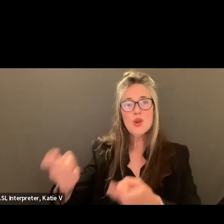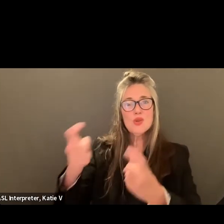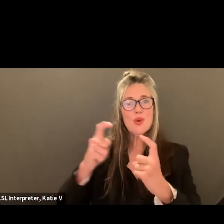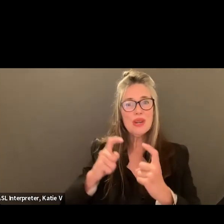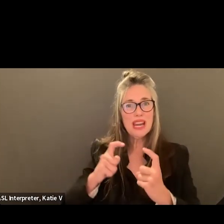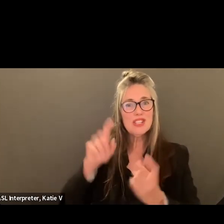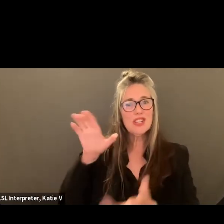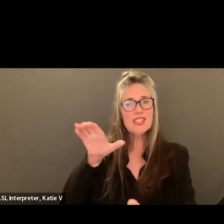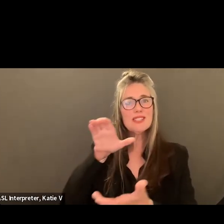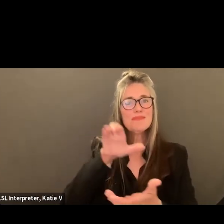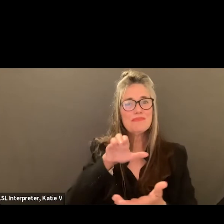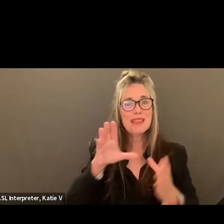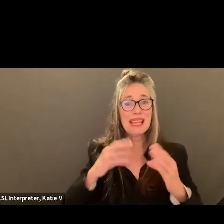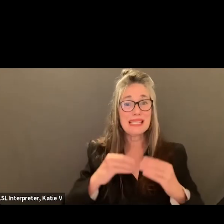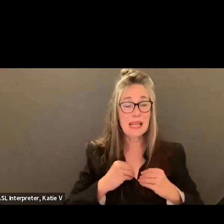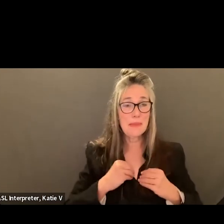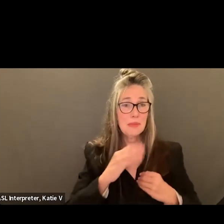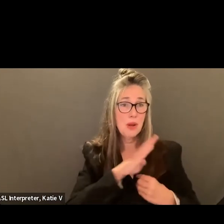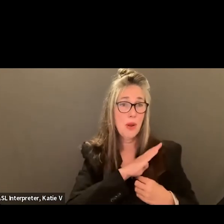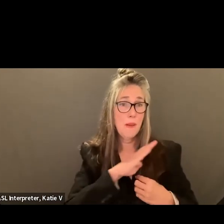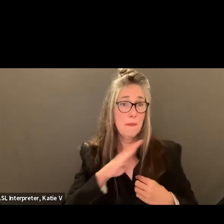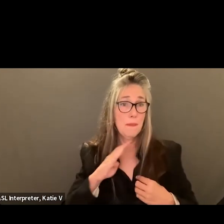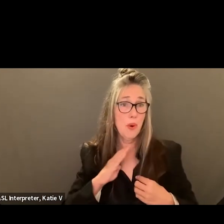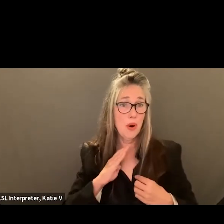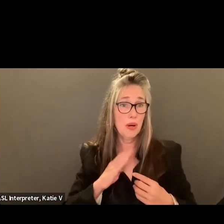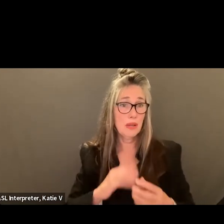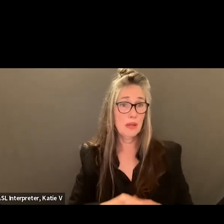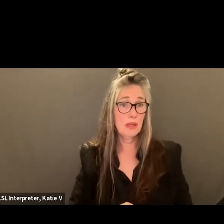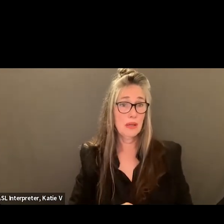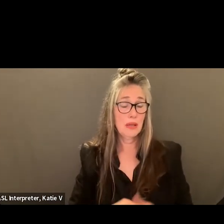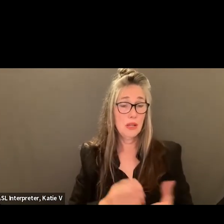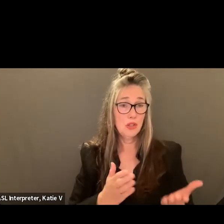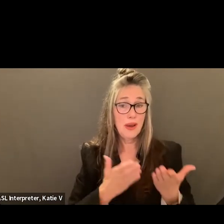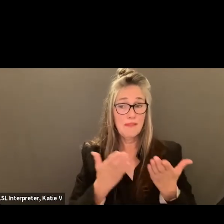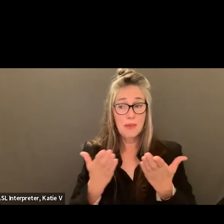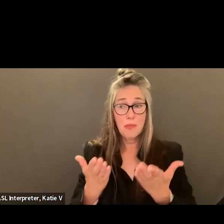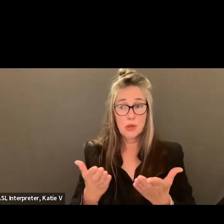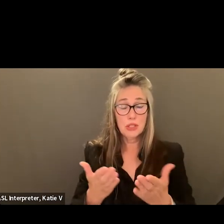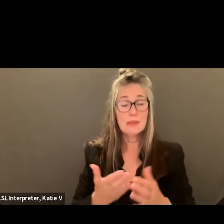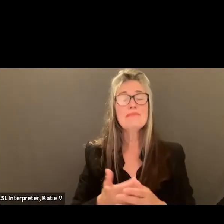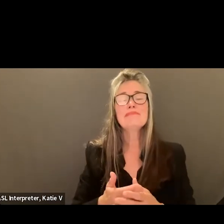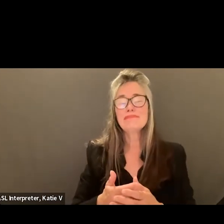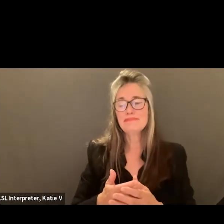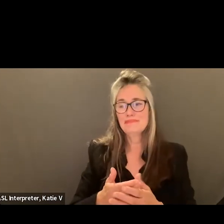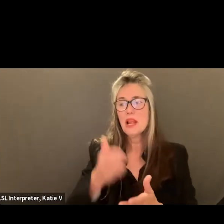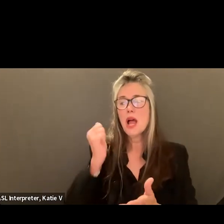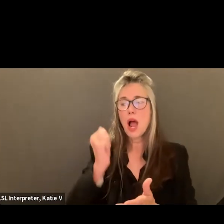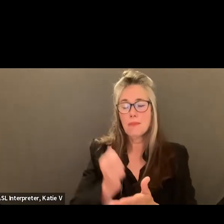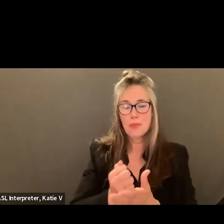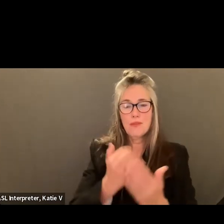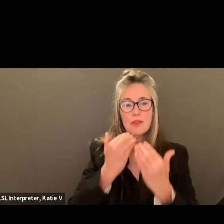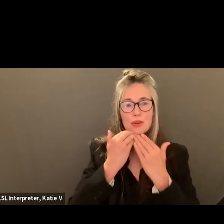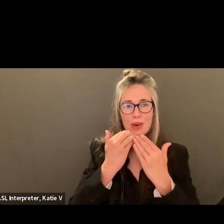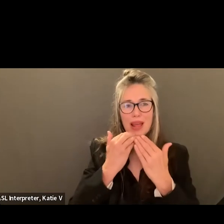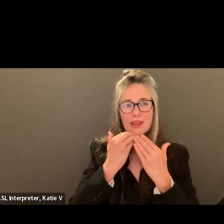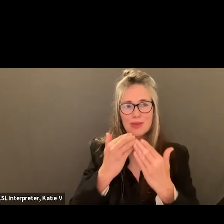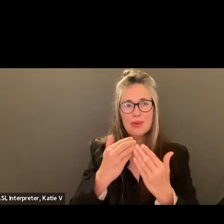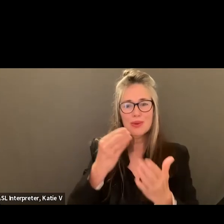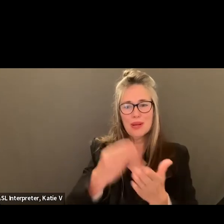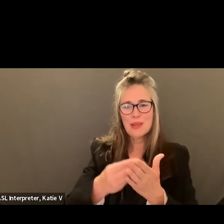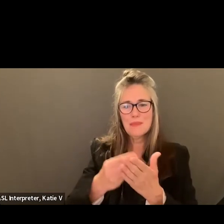Board members, do I have a motion? Yes. I move to approve with gratitude the donations.